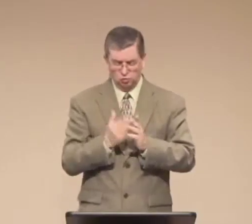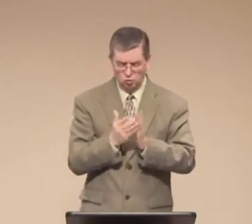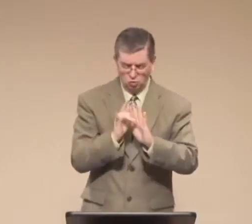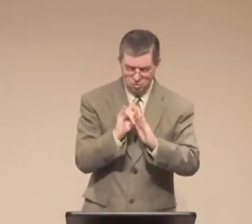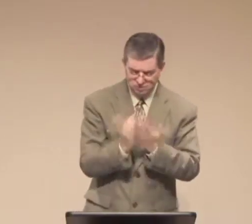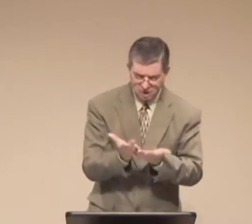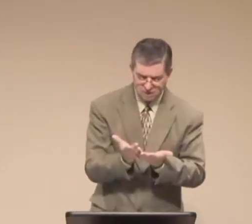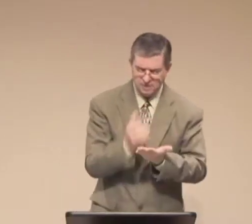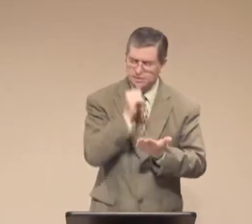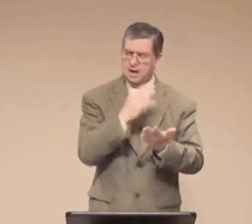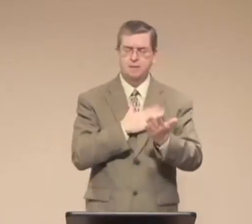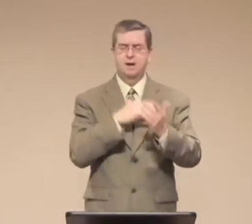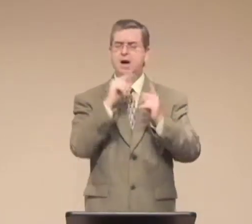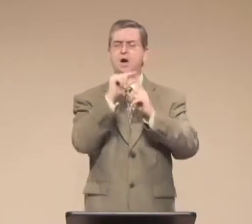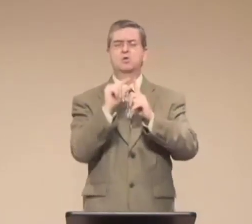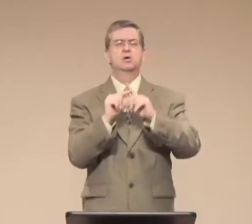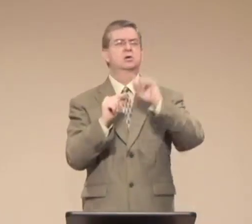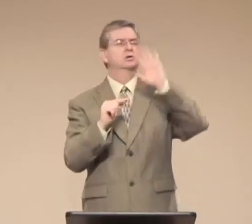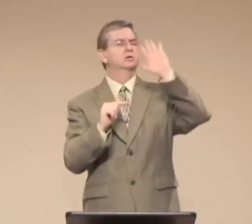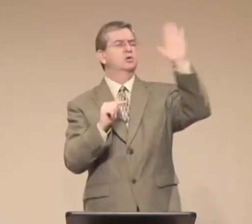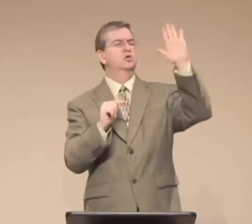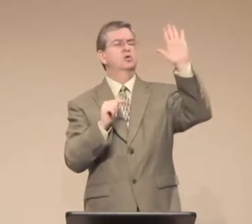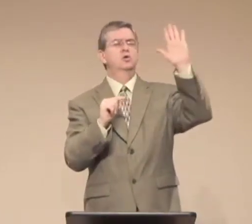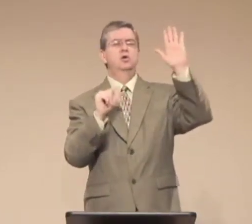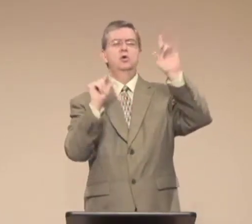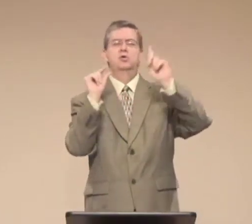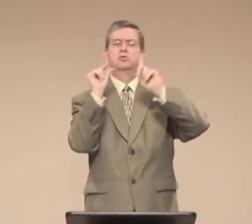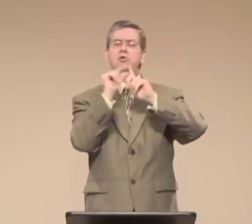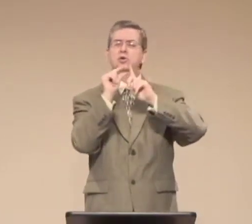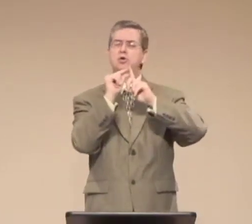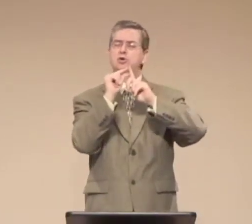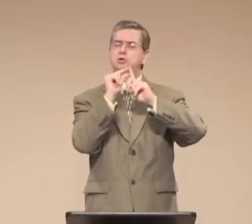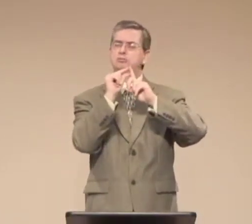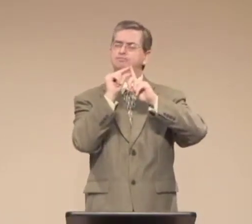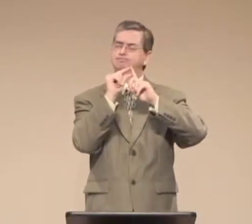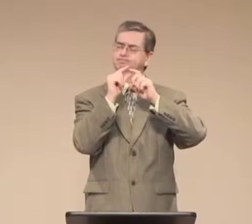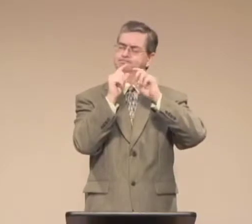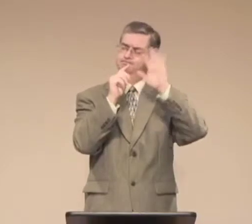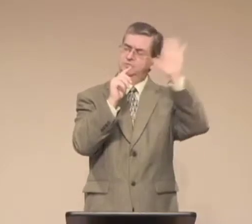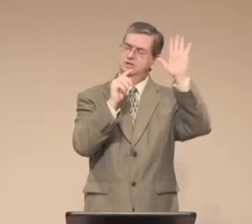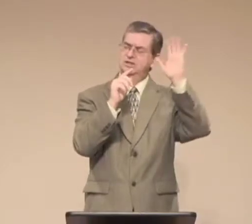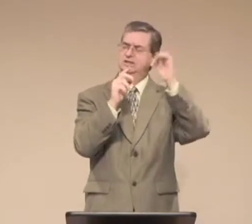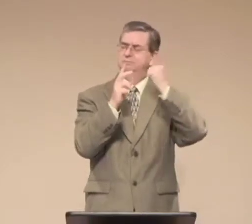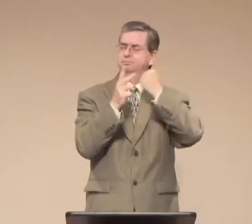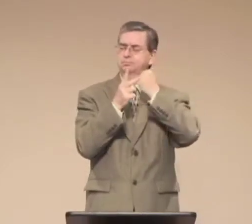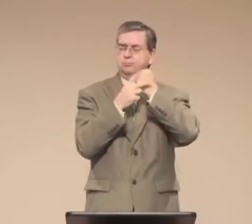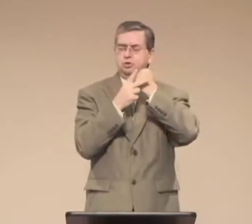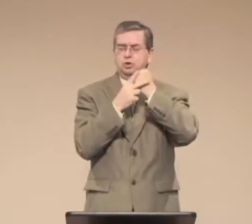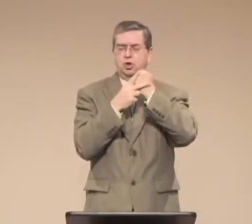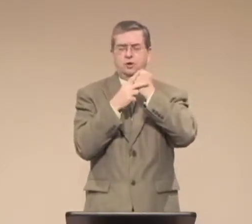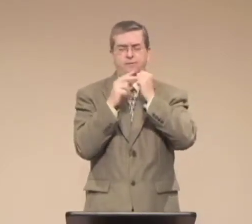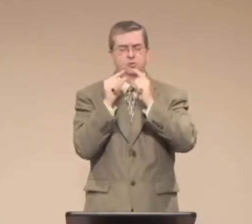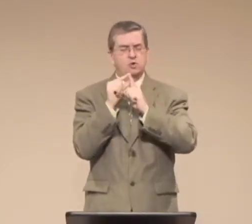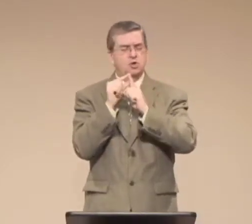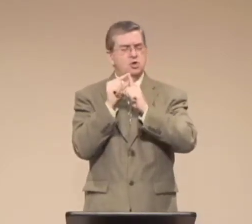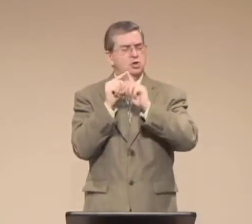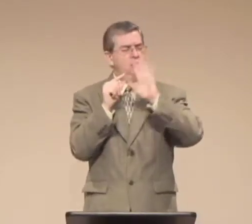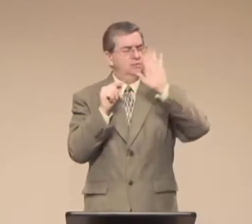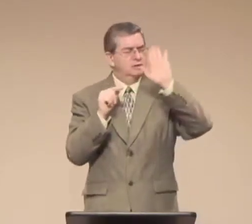Lord, give us wisdom today that these be your words